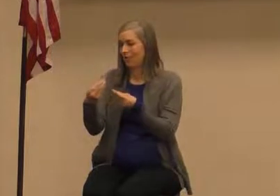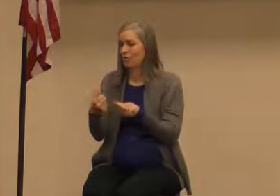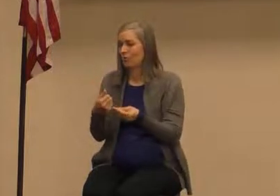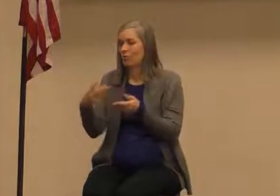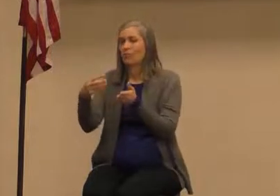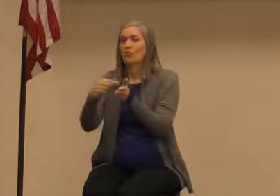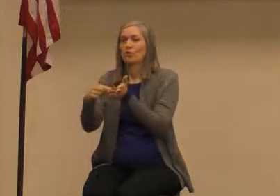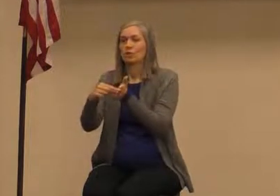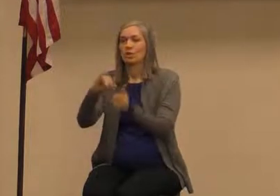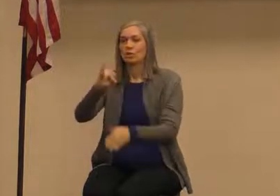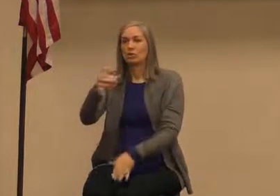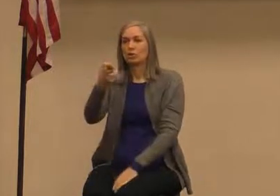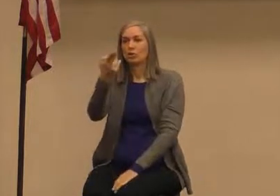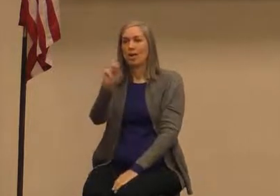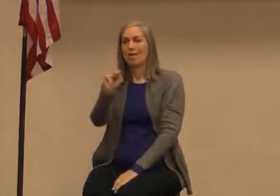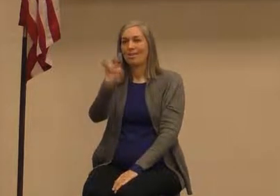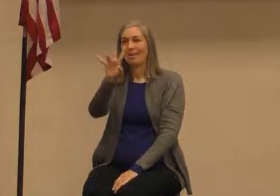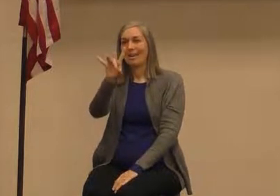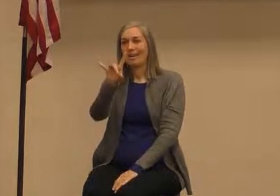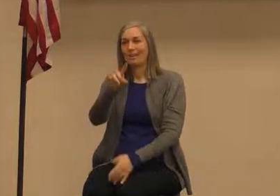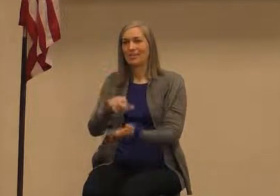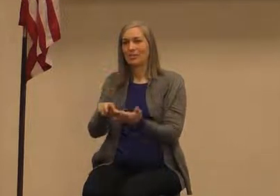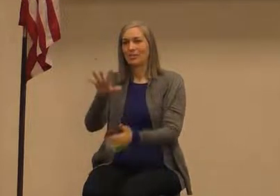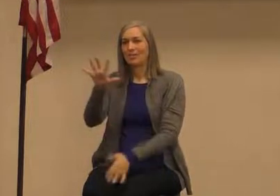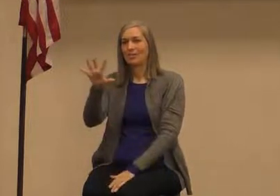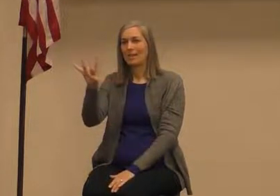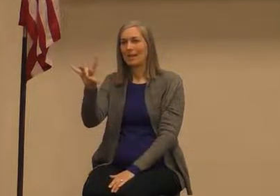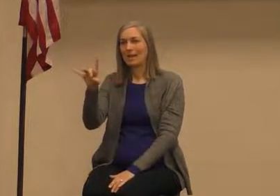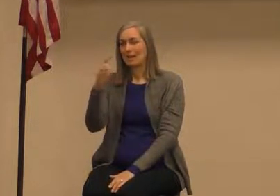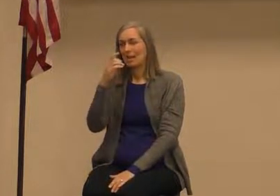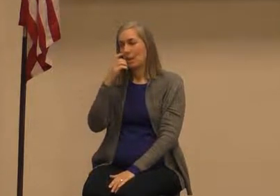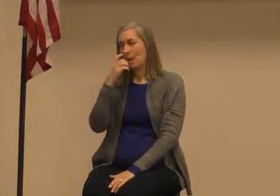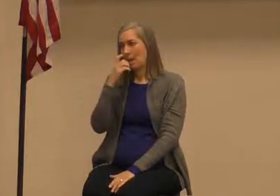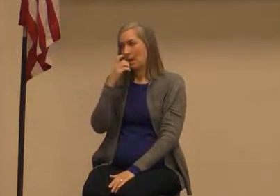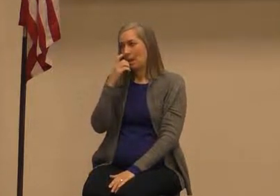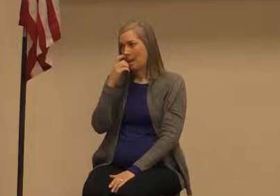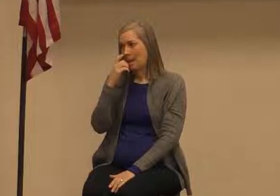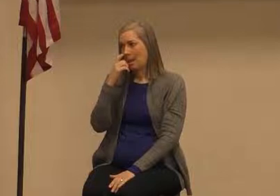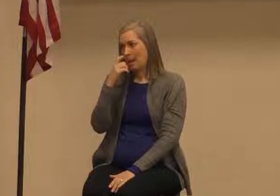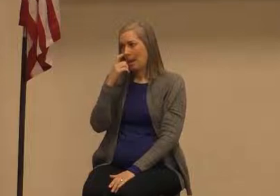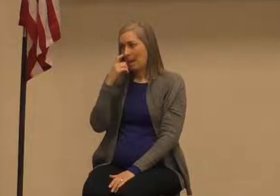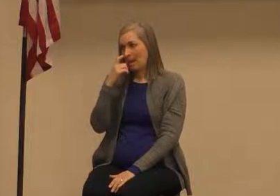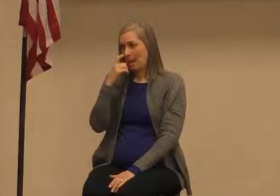go to John 8 and verse 58 let's go over there for a minute John chapter 8 and verse 58